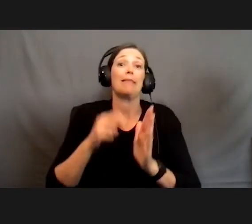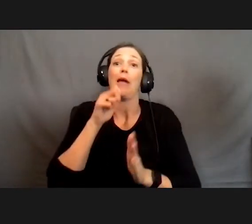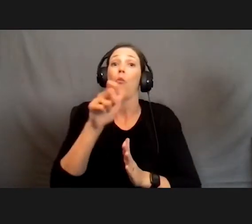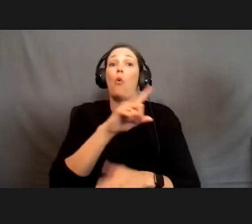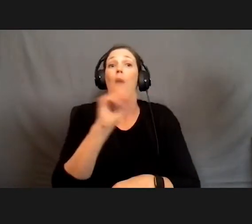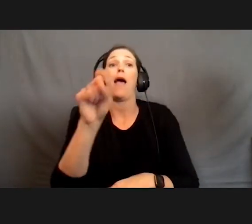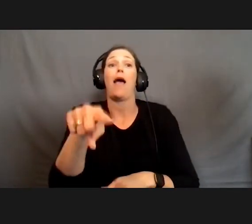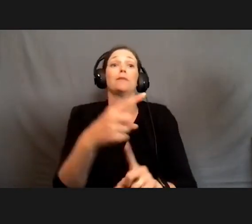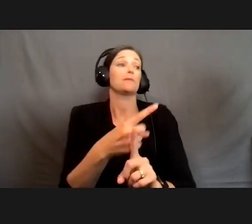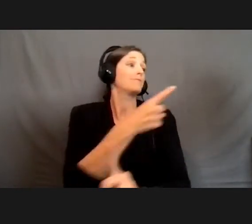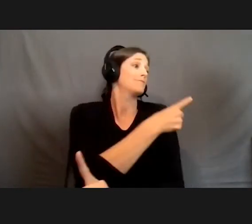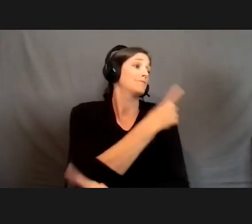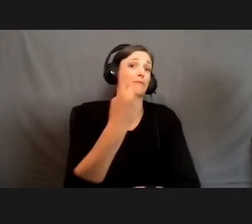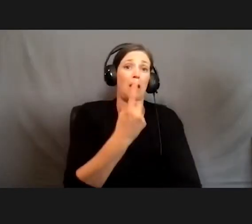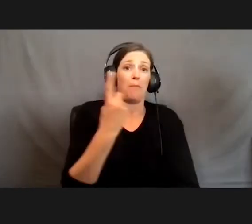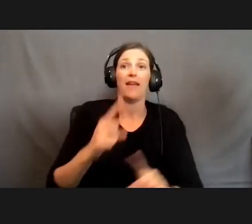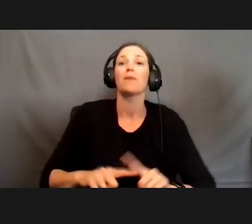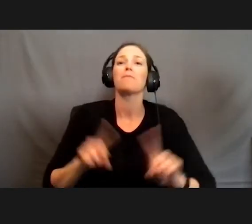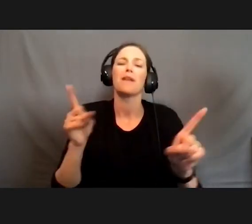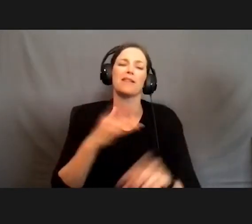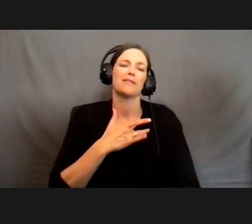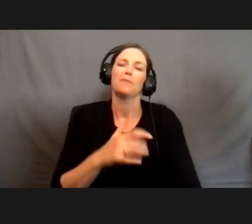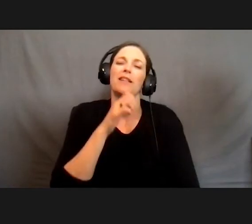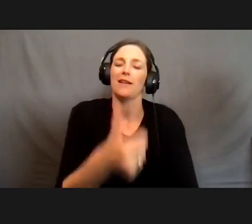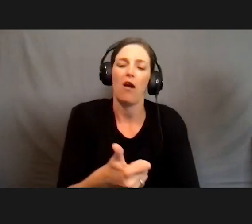outside of what I've asked you, but usually not.